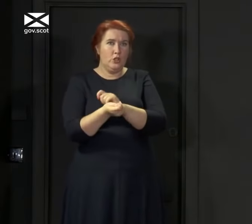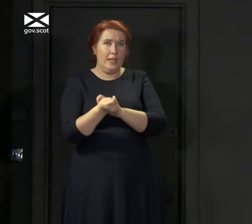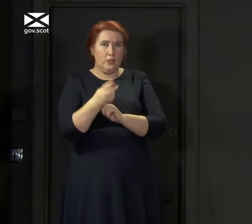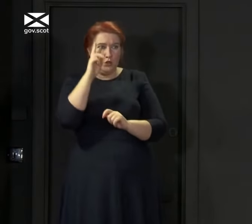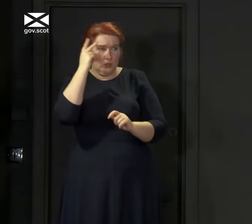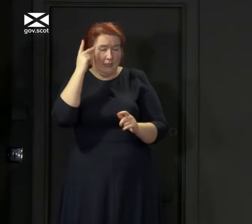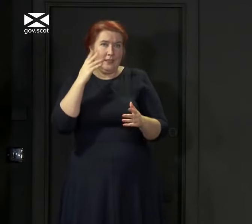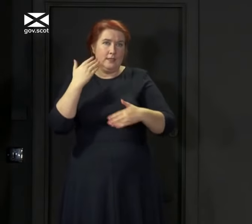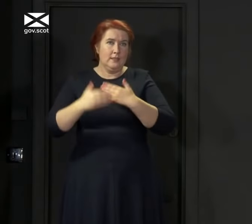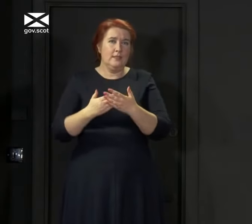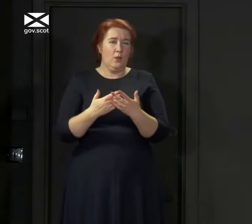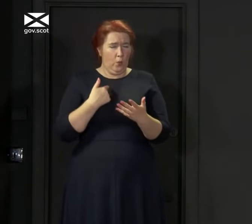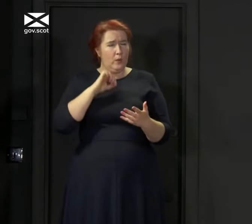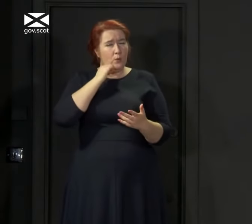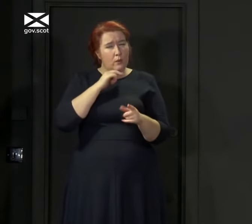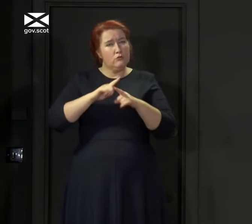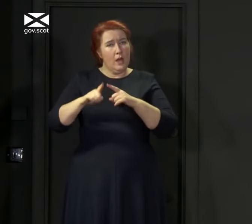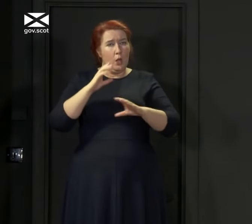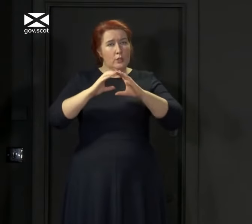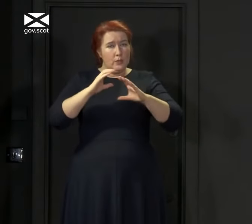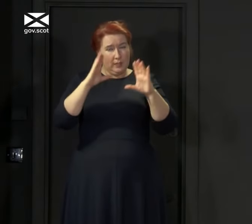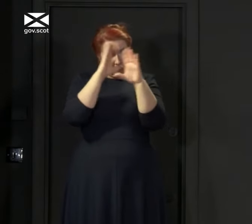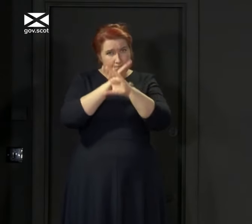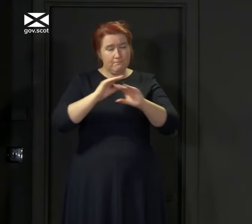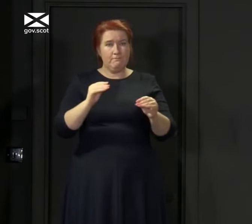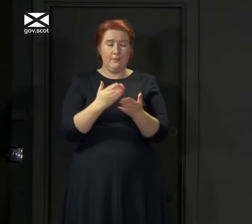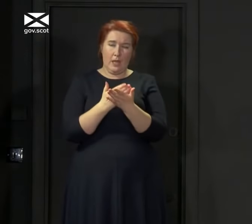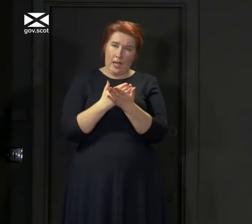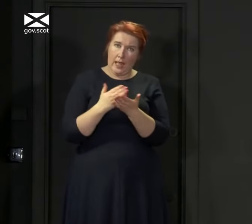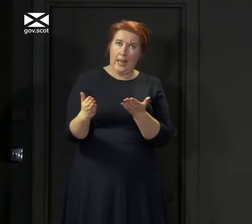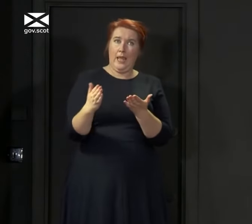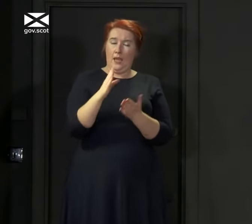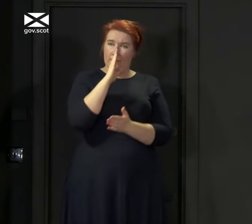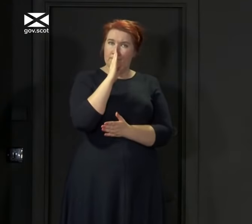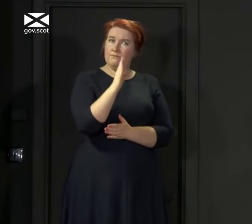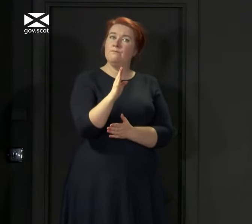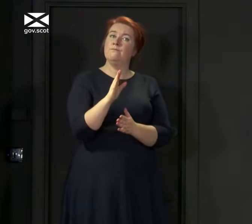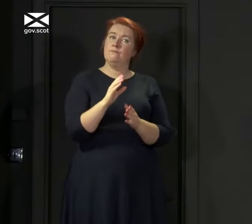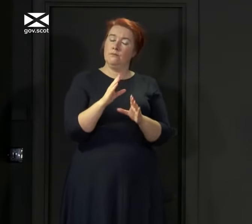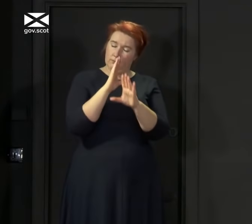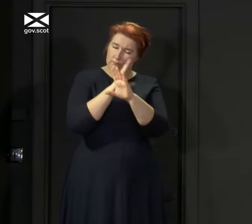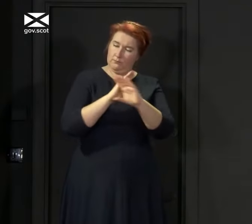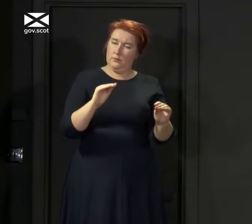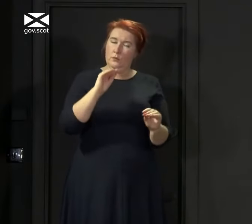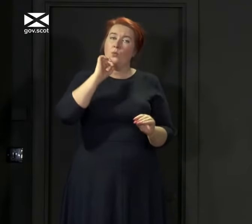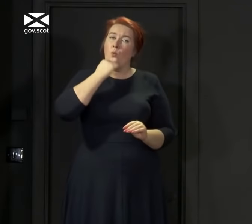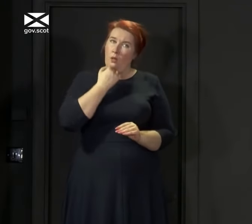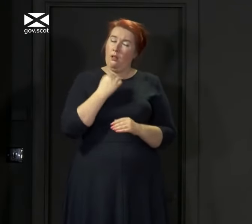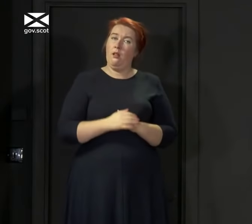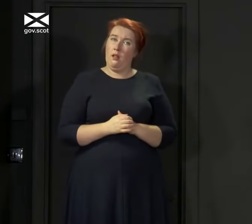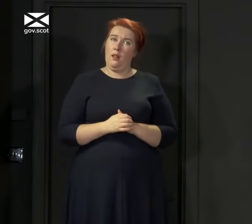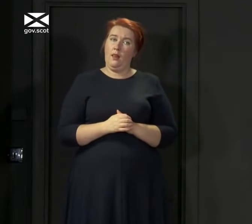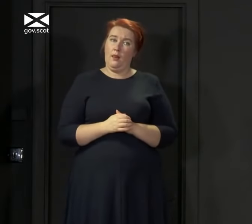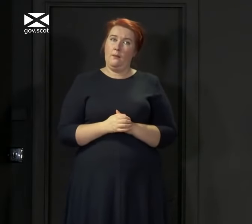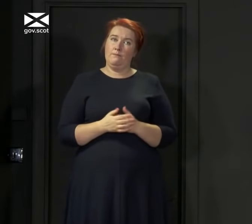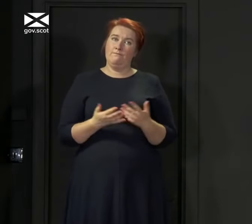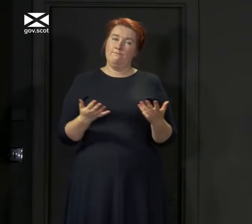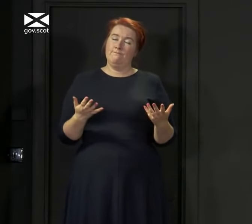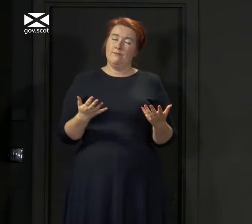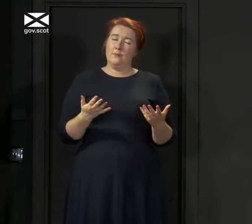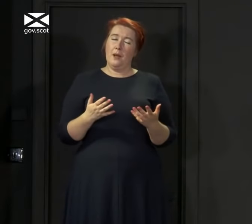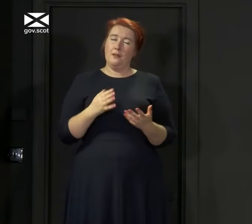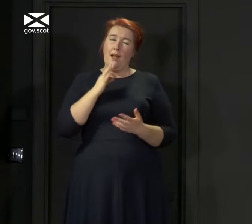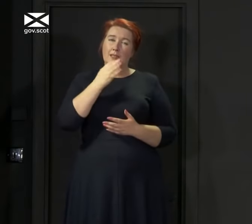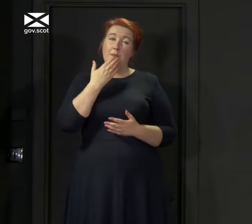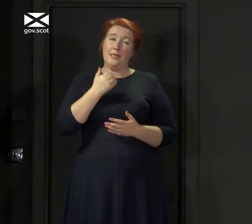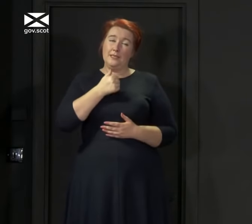we will try to communicate that as straightforwardly and as directly and as clearly as we possibly can. But I suppose I'd ask you to bear